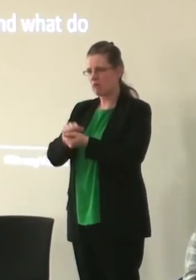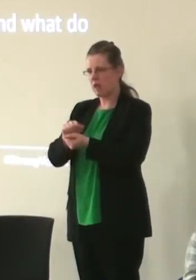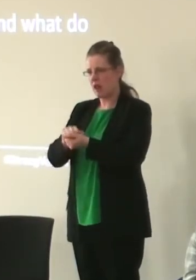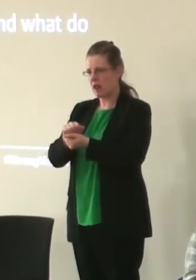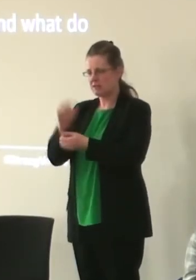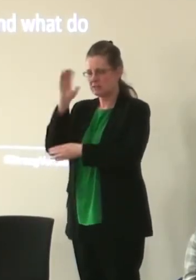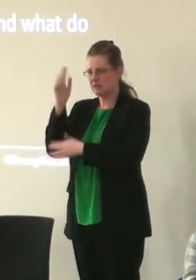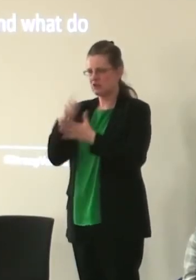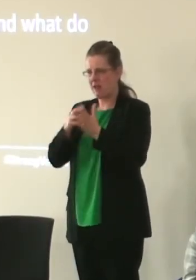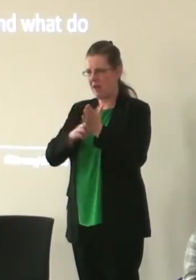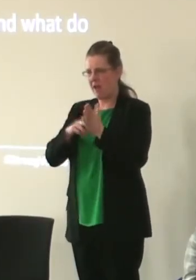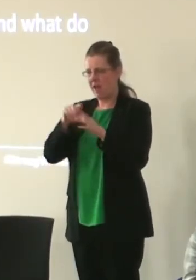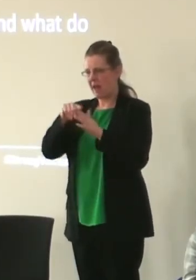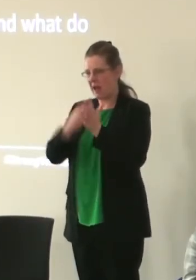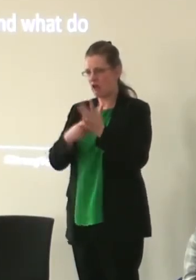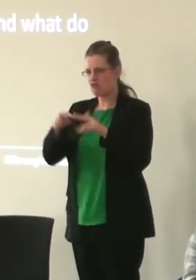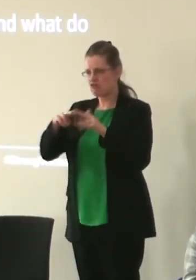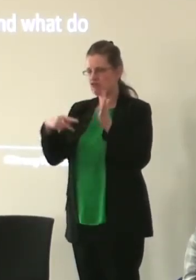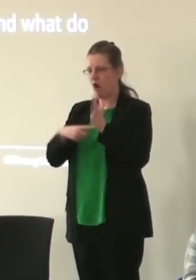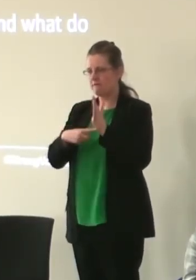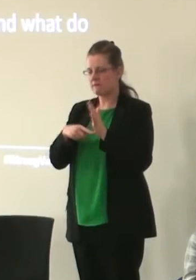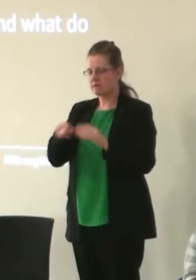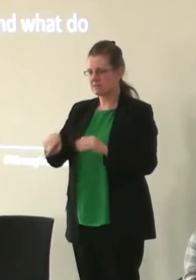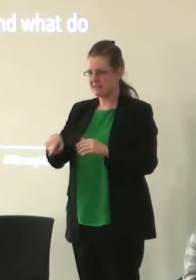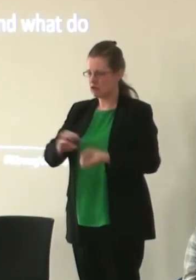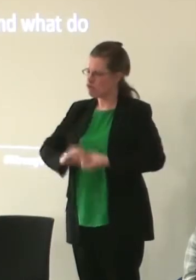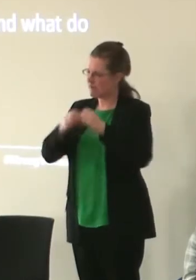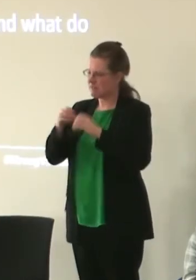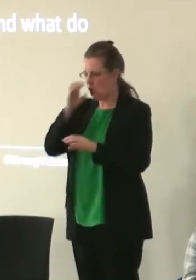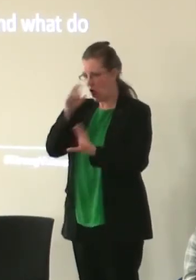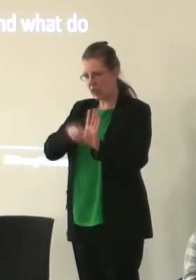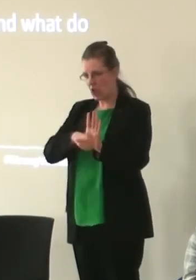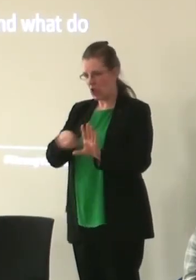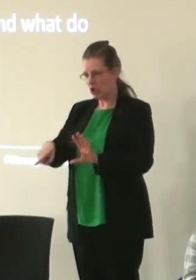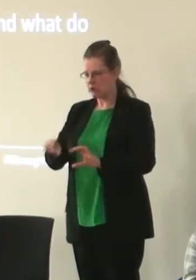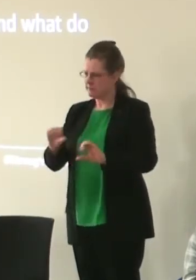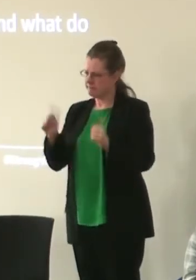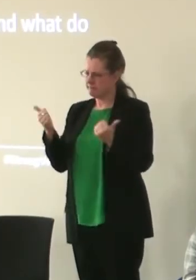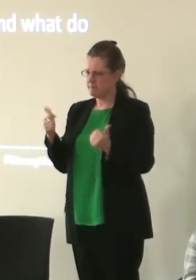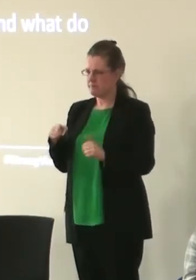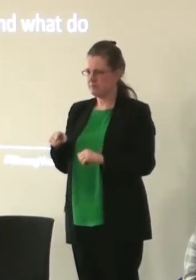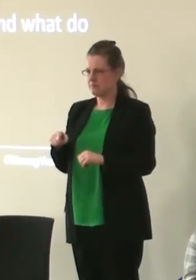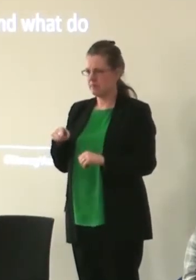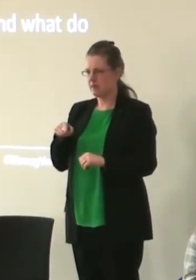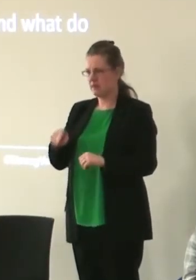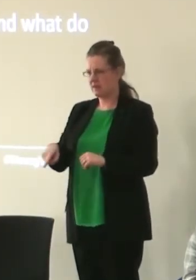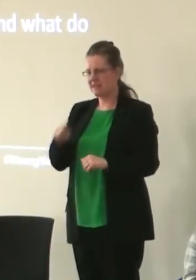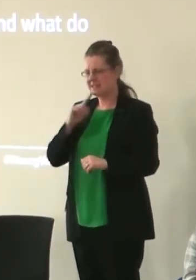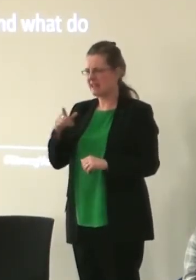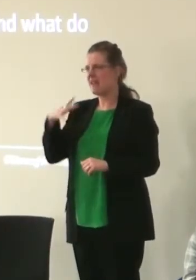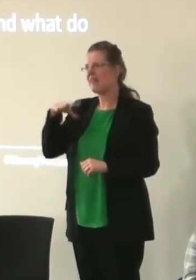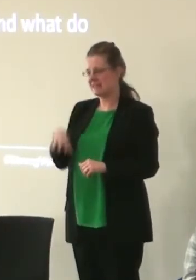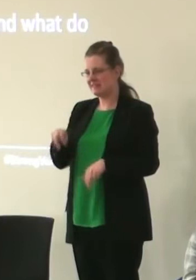very influential in the field of creativity in early years and he was talking about the need for judgment